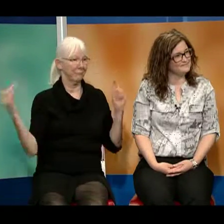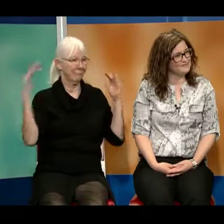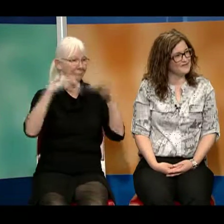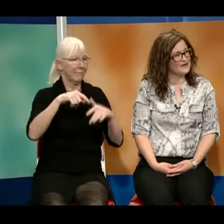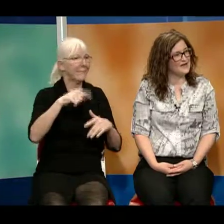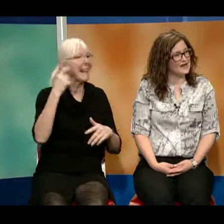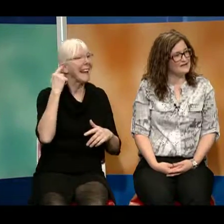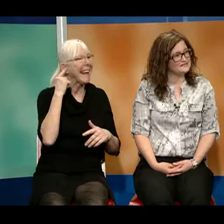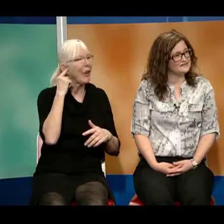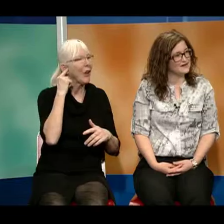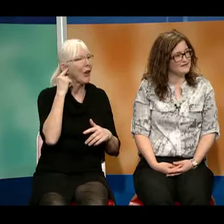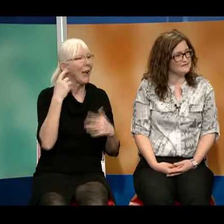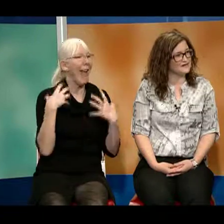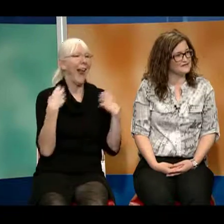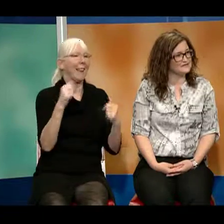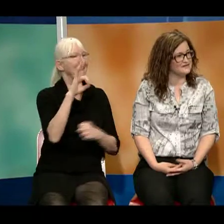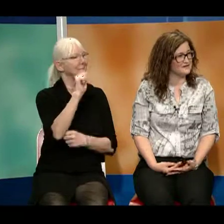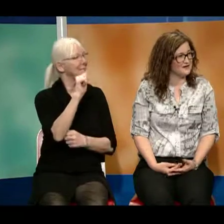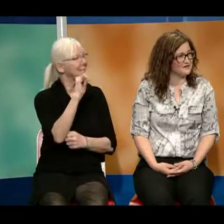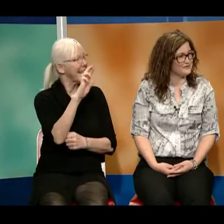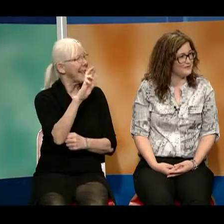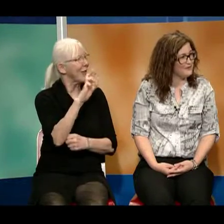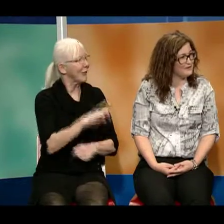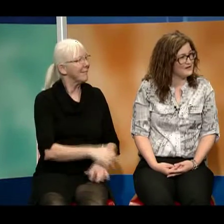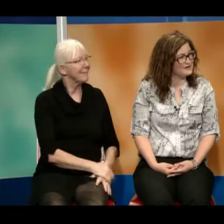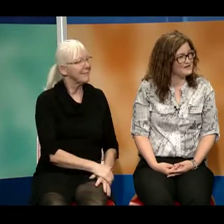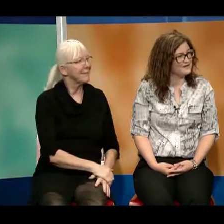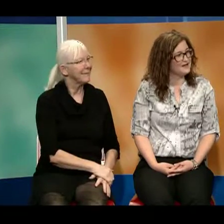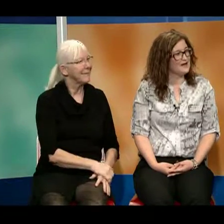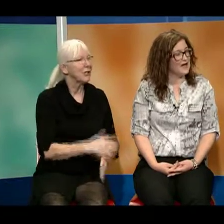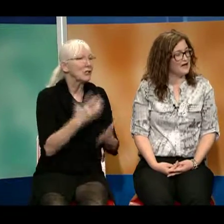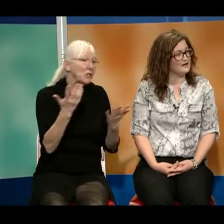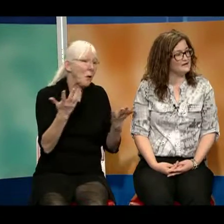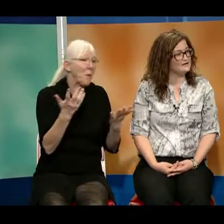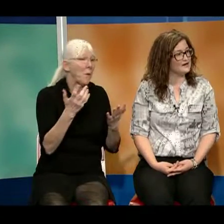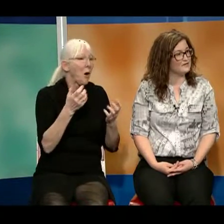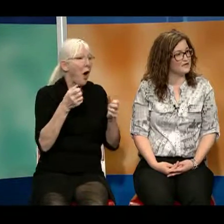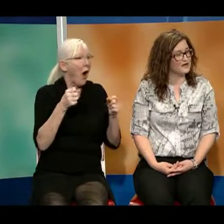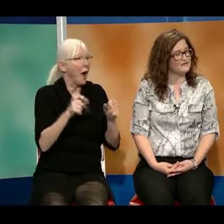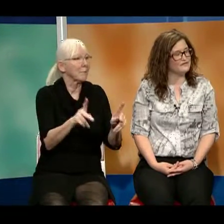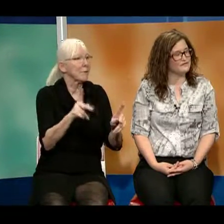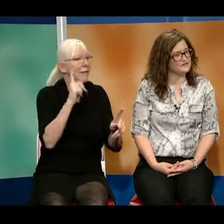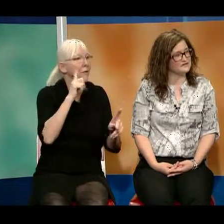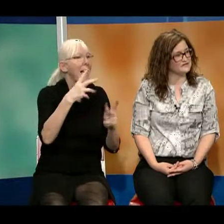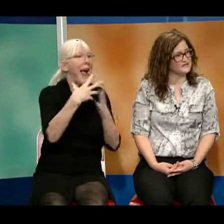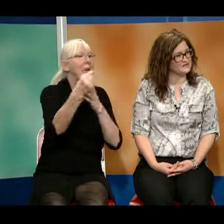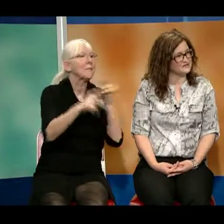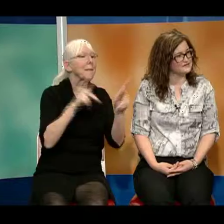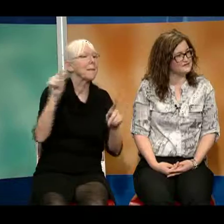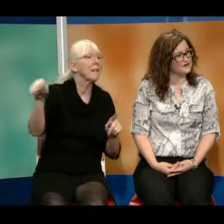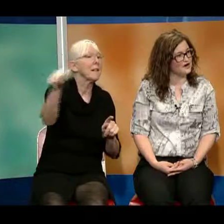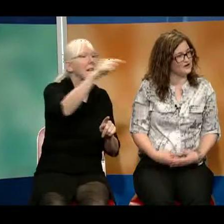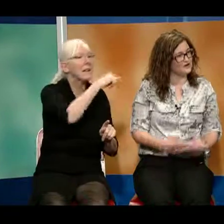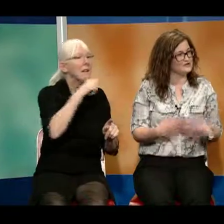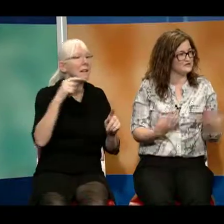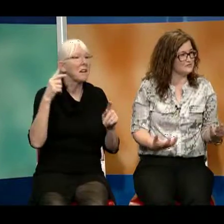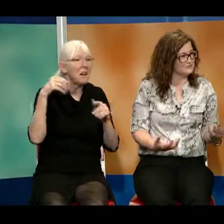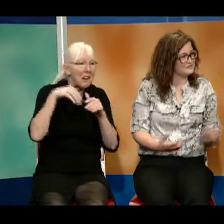And it's a time for us to interact with the public, and we have information sessions. The audiologists will be